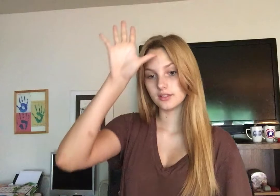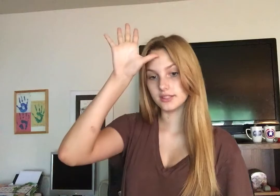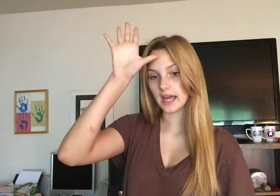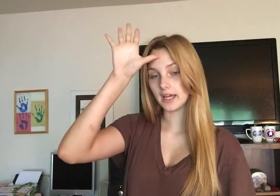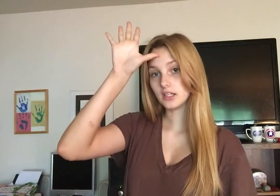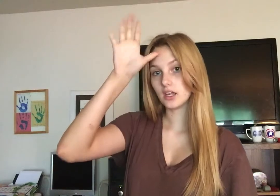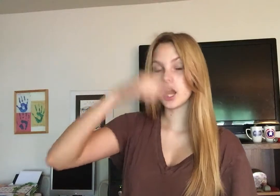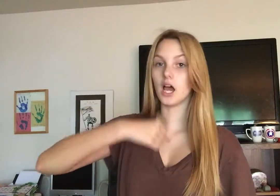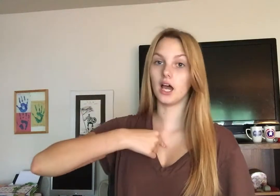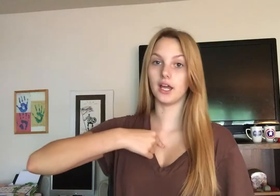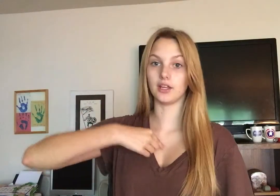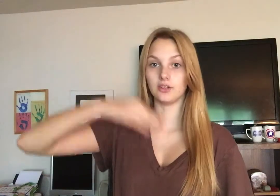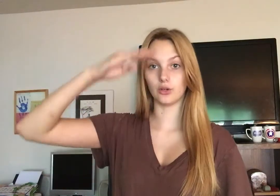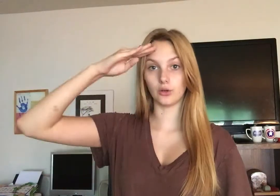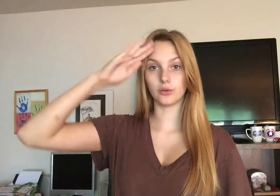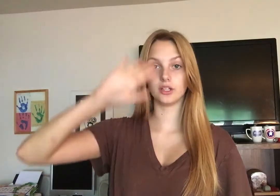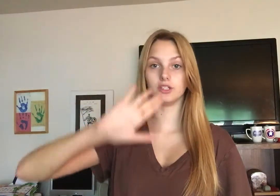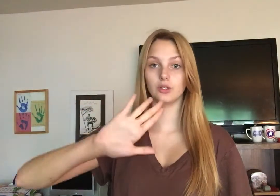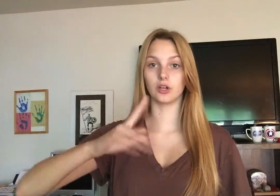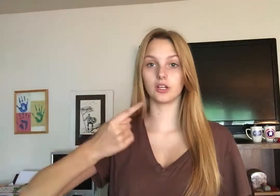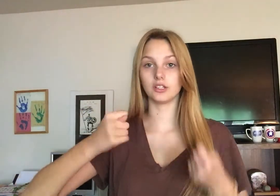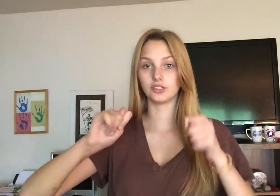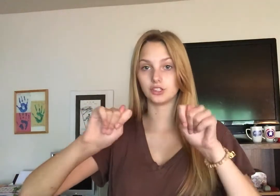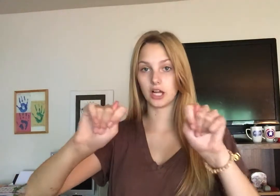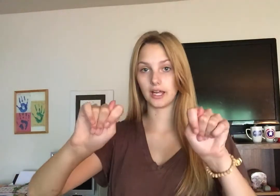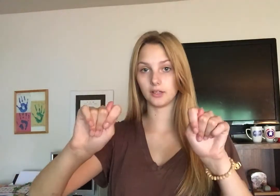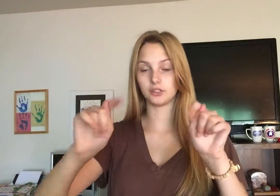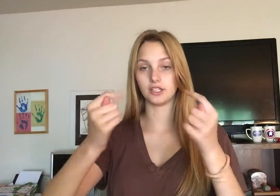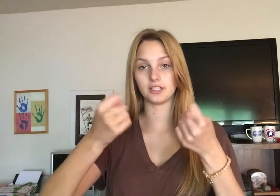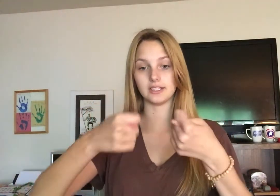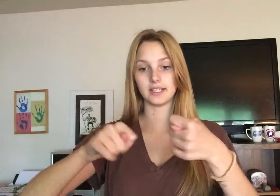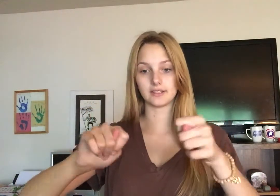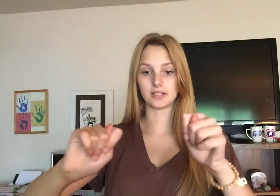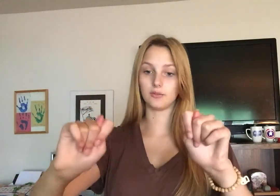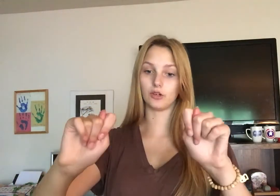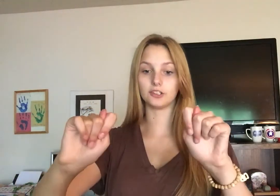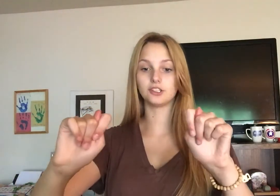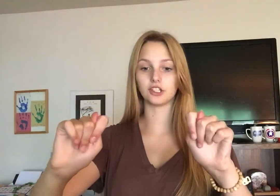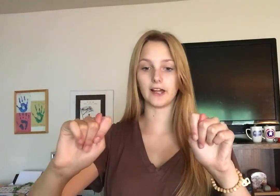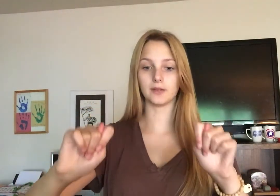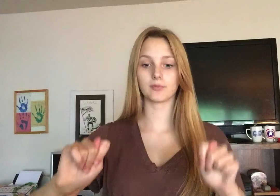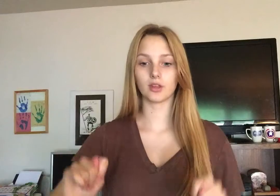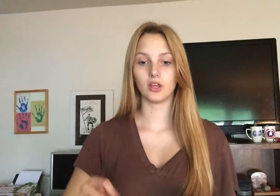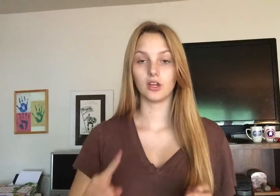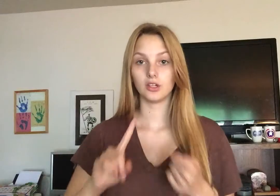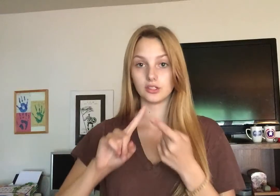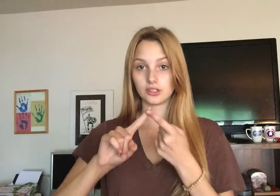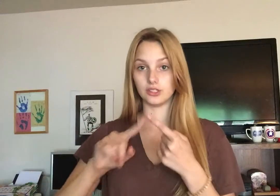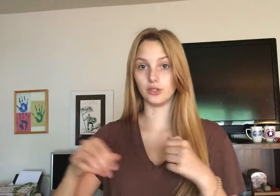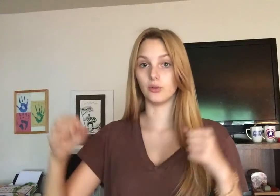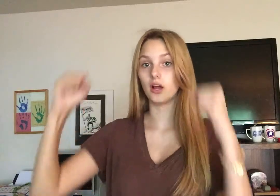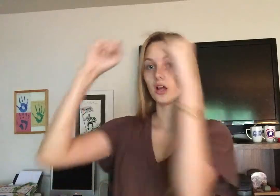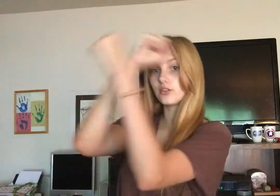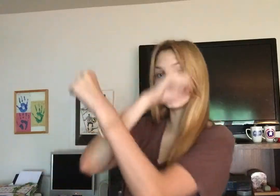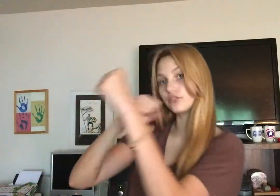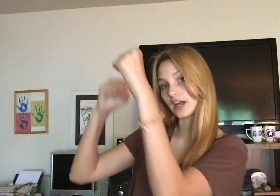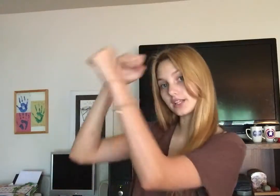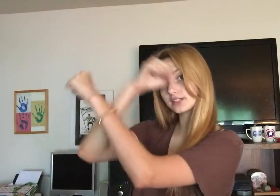Dad, I know you're trying, which is T-cans, this line is for trying, to fight